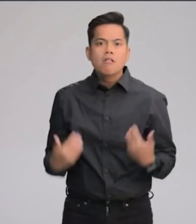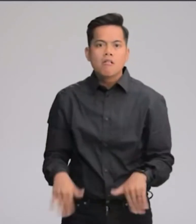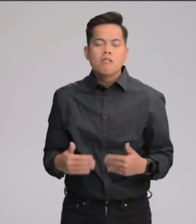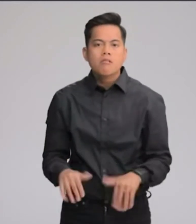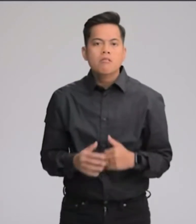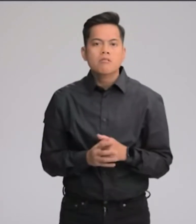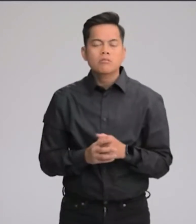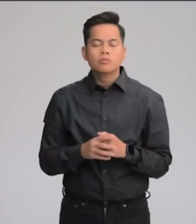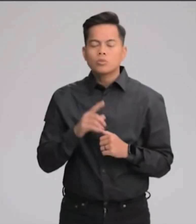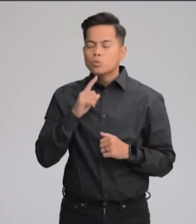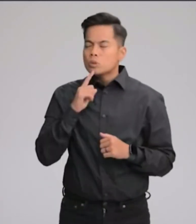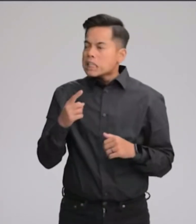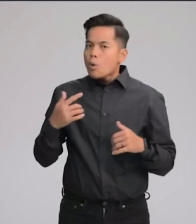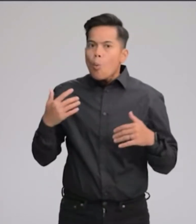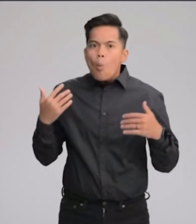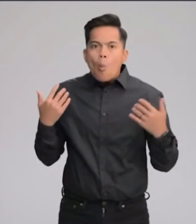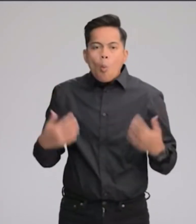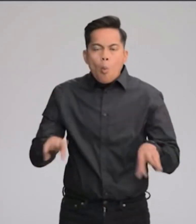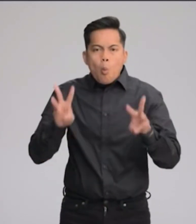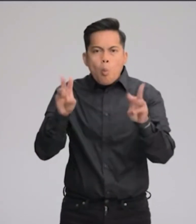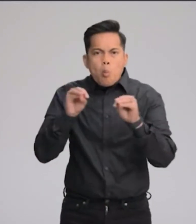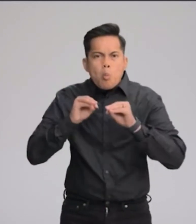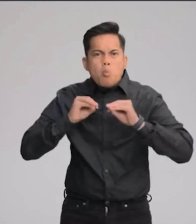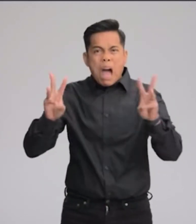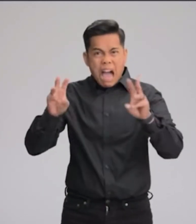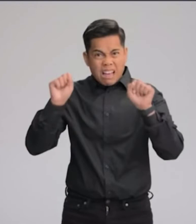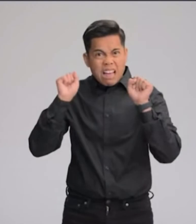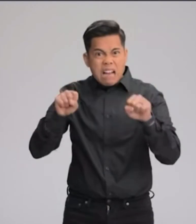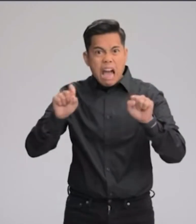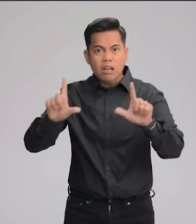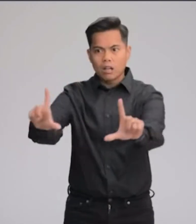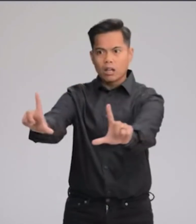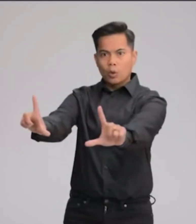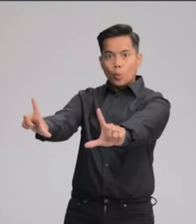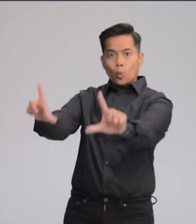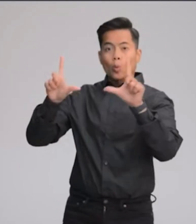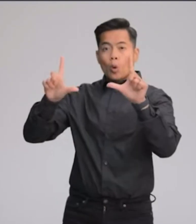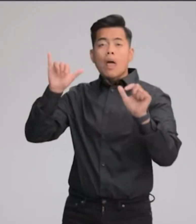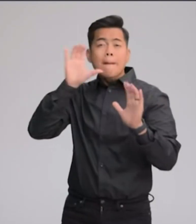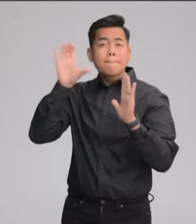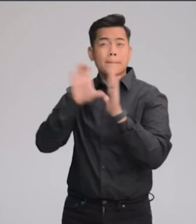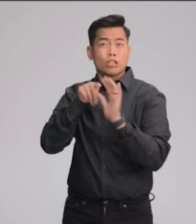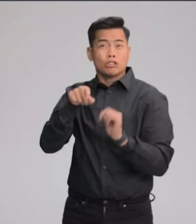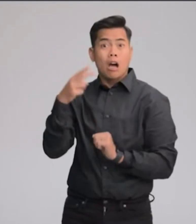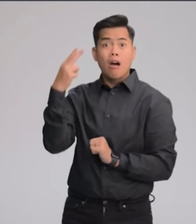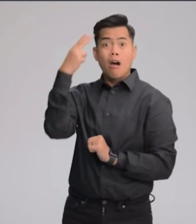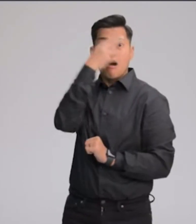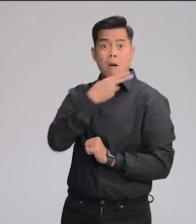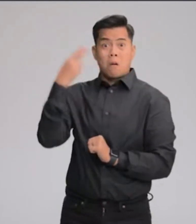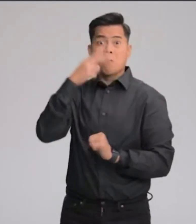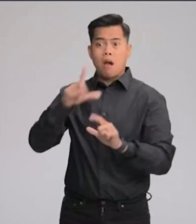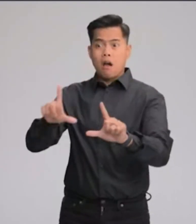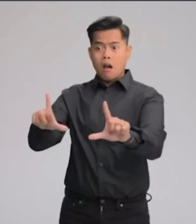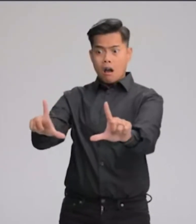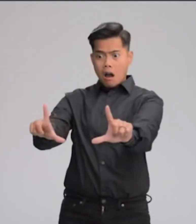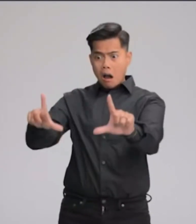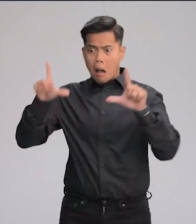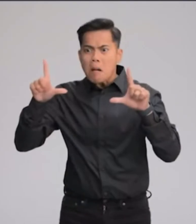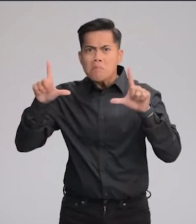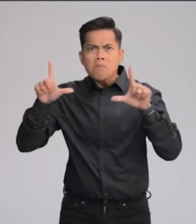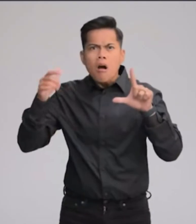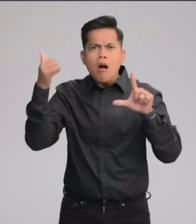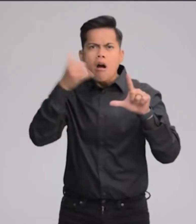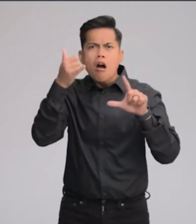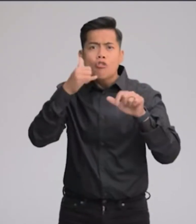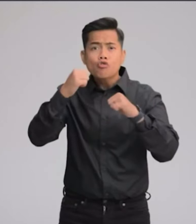detail. It's unbelievable how much we can zoom in, like in this ethereal photo in Hawaii, revealing